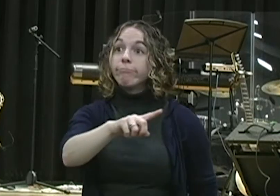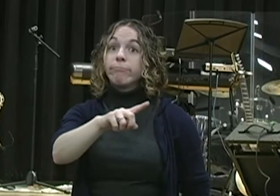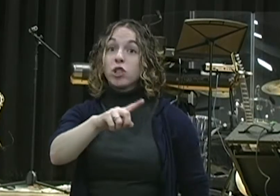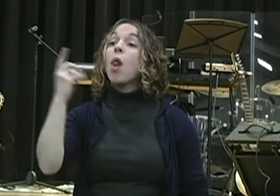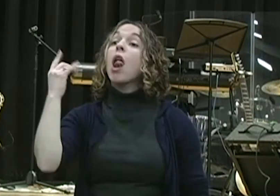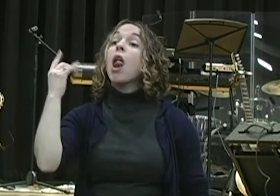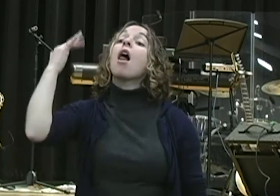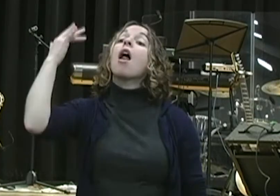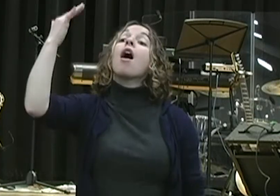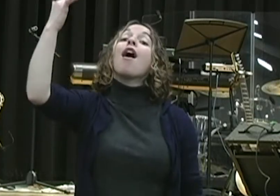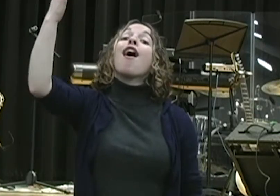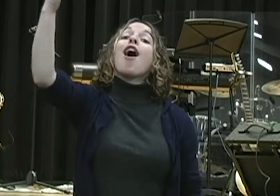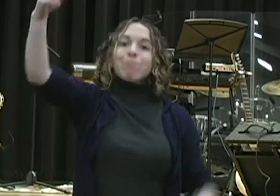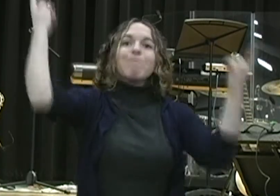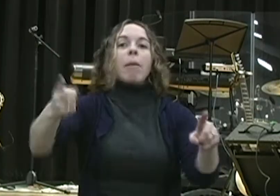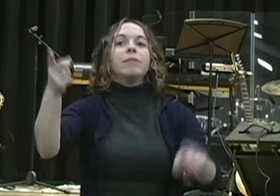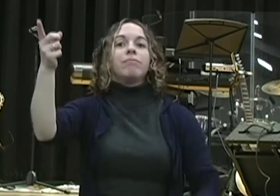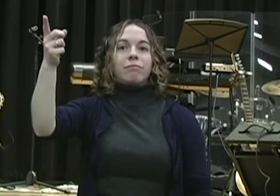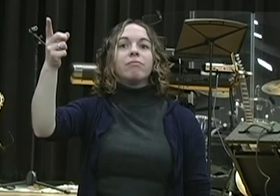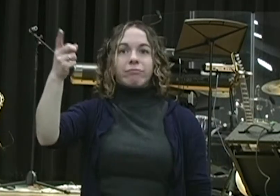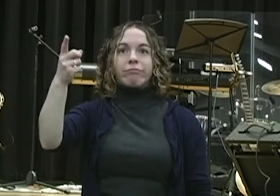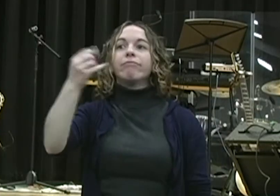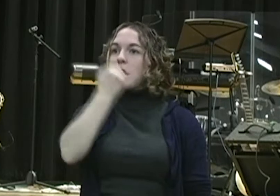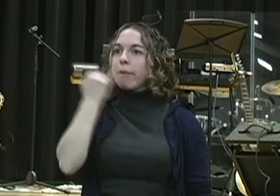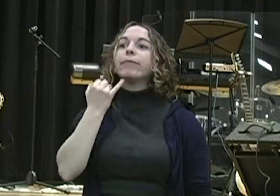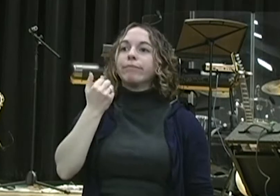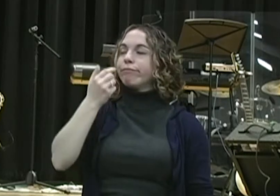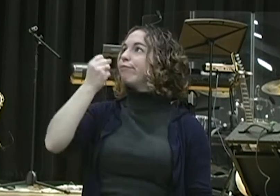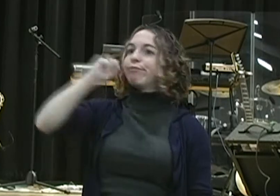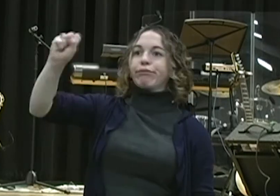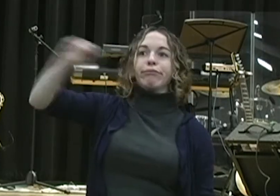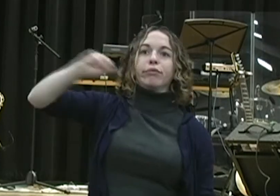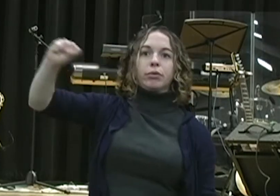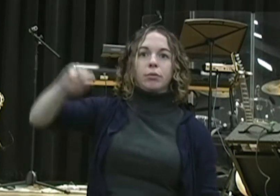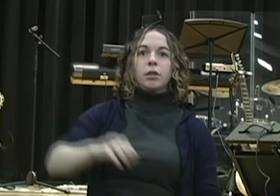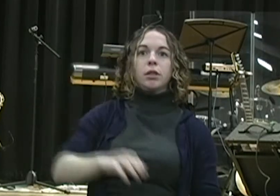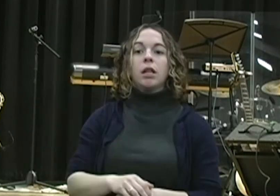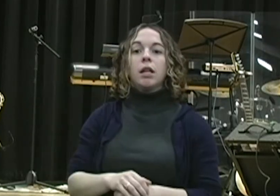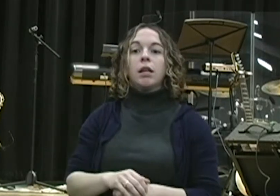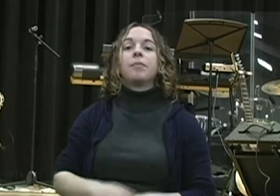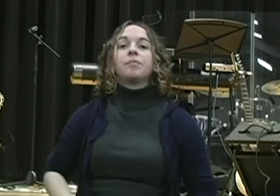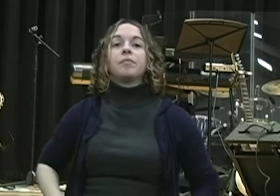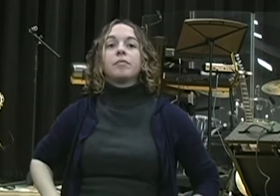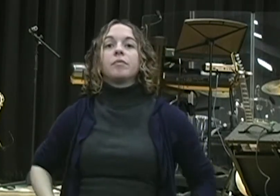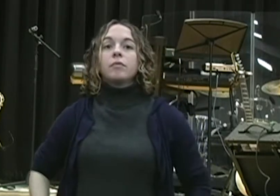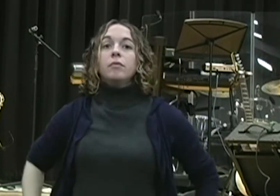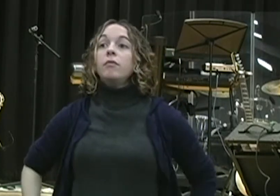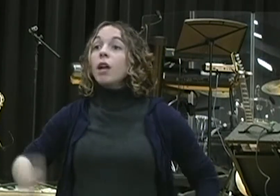said, prophesied years before, Nebuchadnezzar came when Daniel was around 17 years old, and he destroyed Israel, completely destroyed